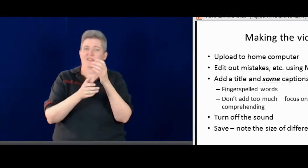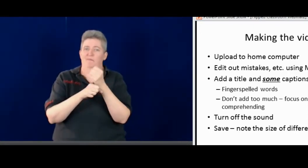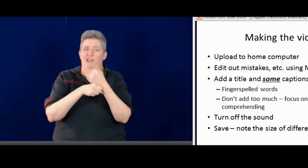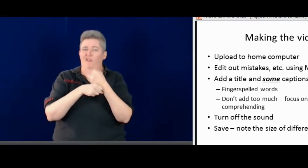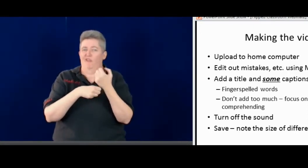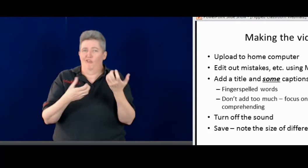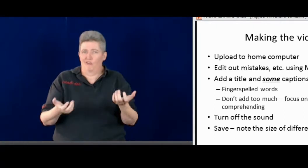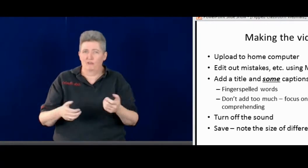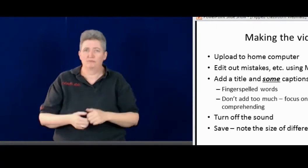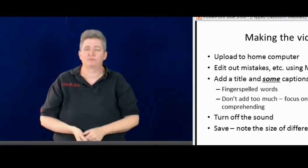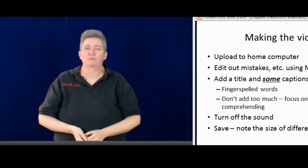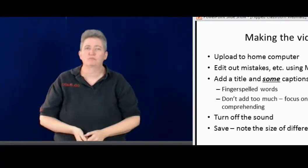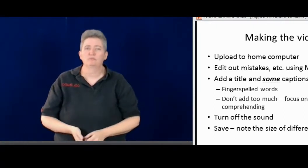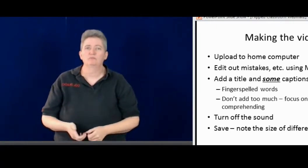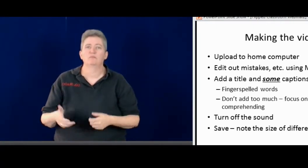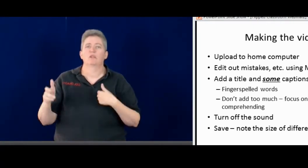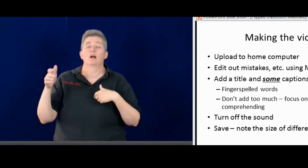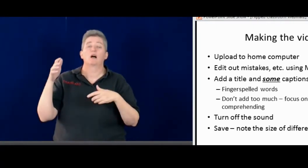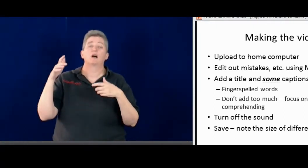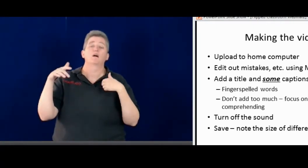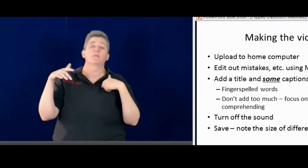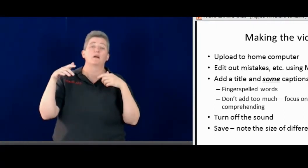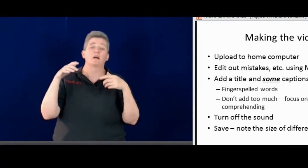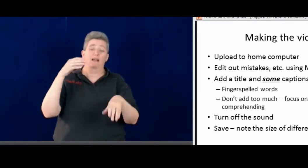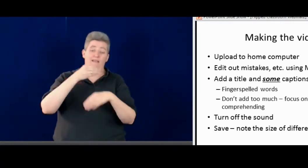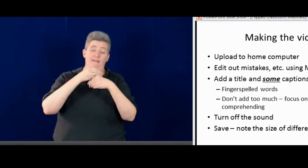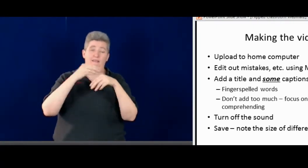do that because I already have Movie Maker set up.